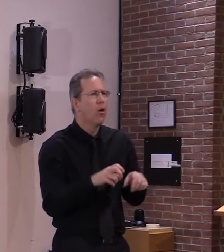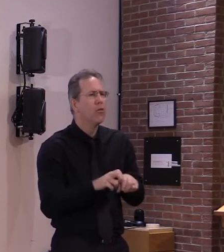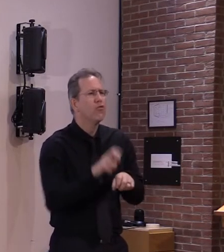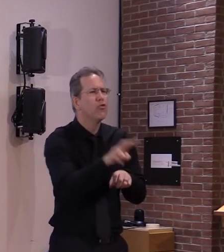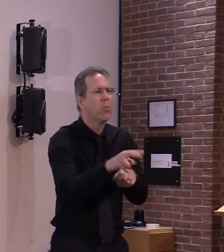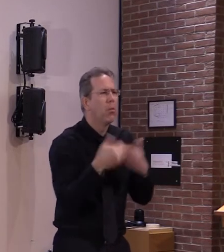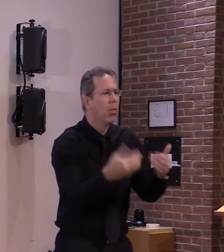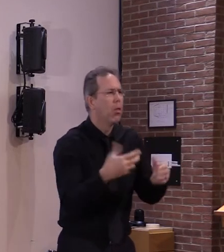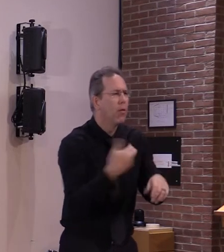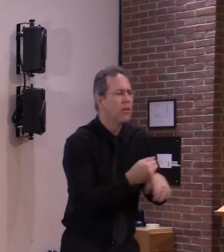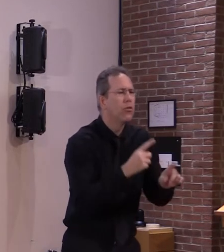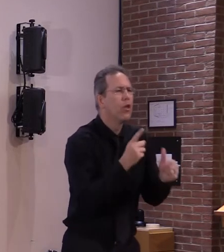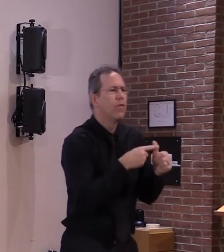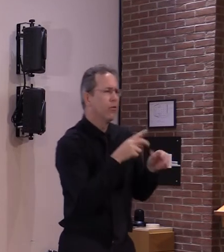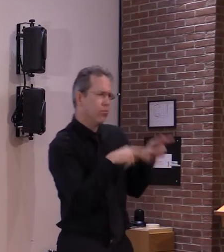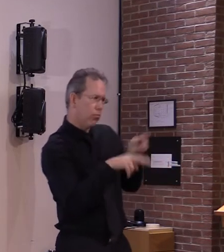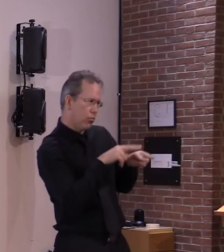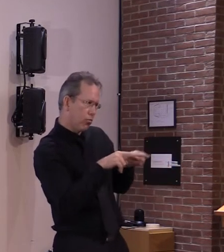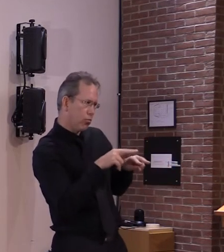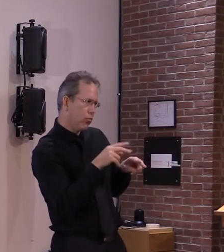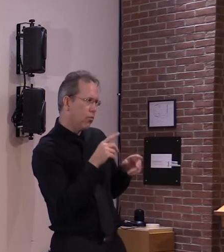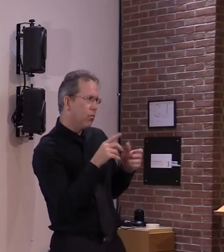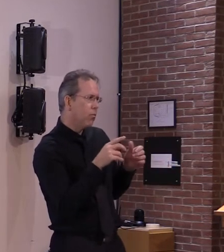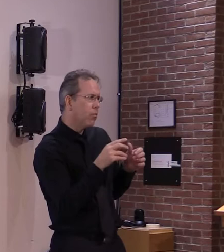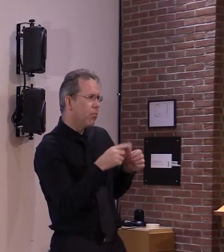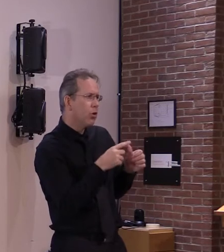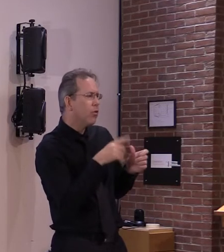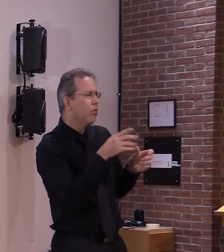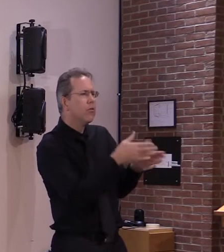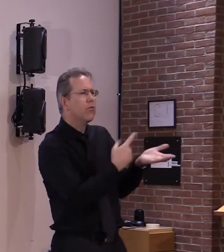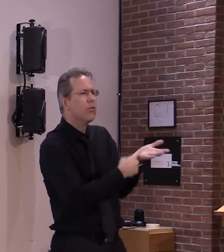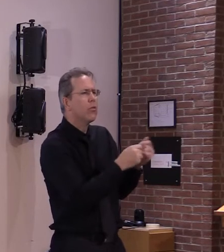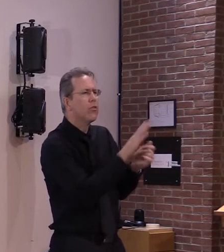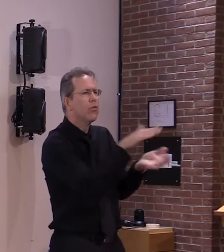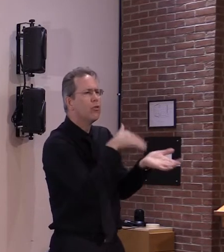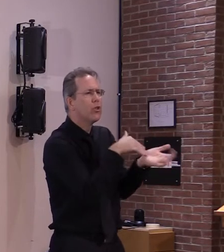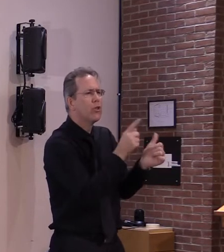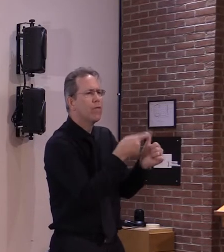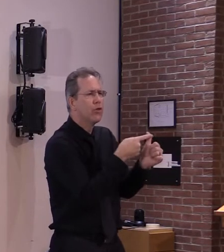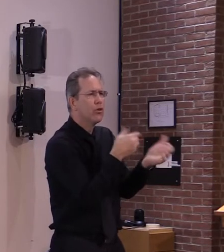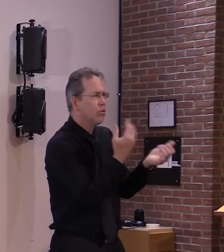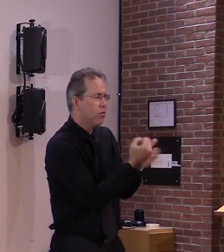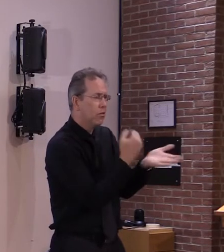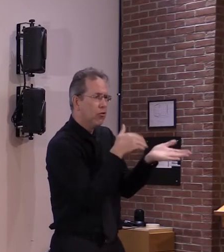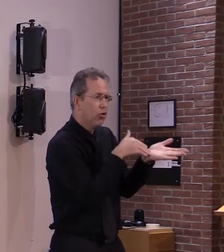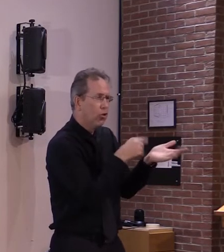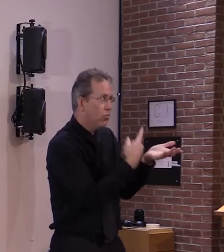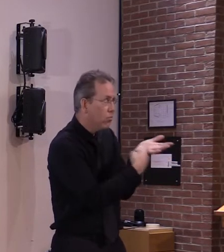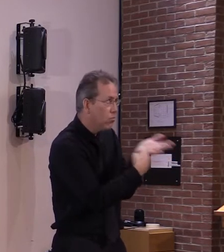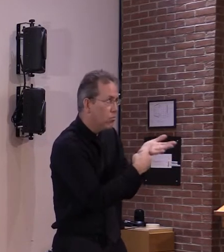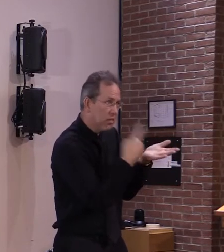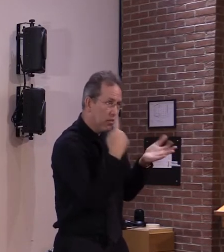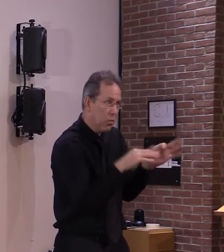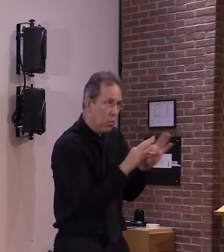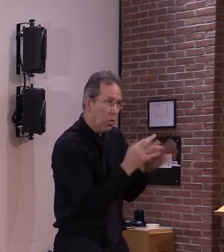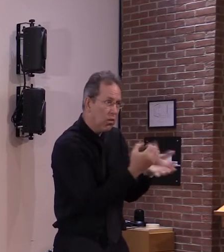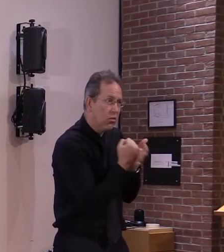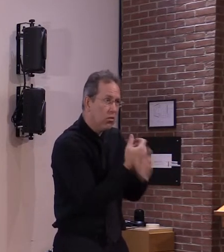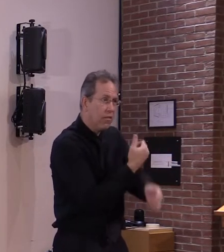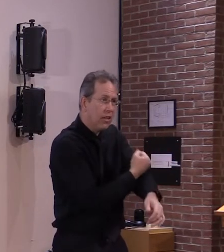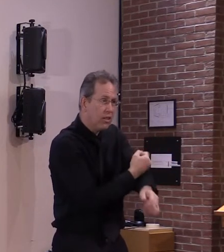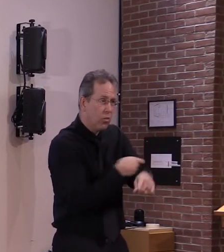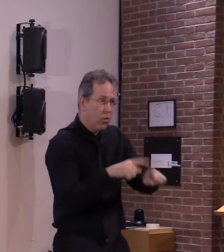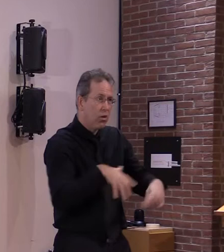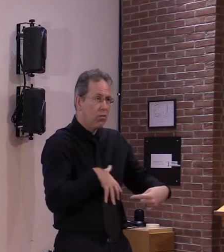they can talk about pluses and minuses in the individual case so it's not that pregnant women shouldn't even consider